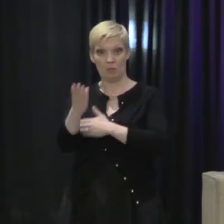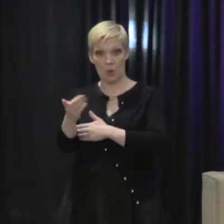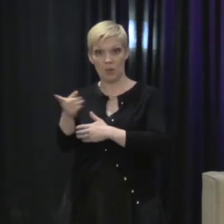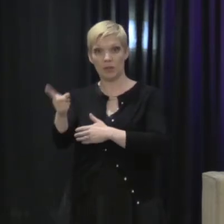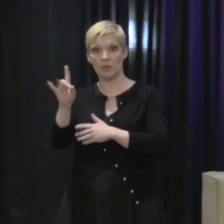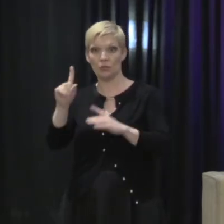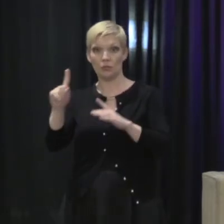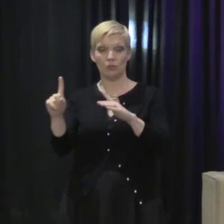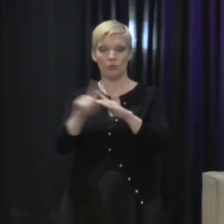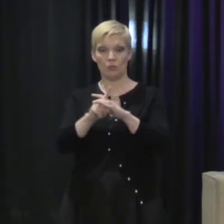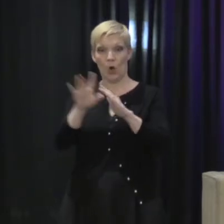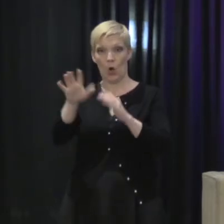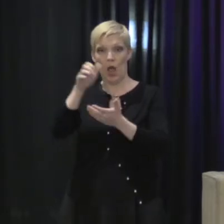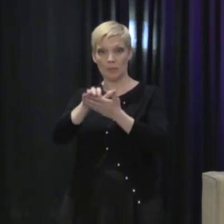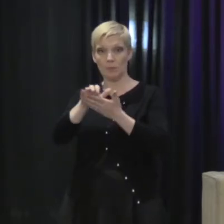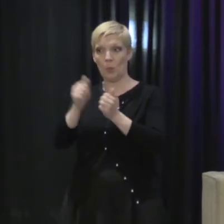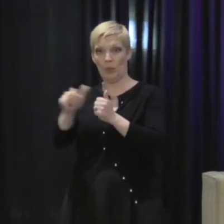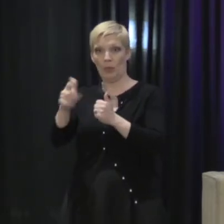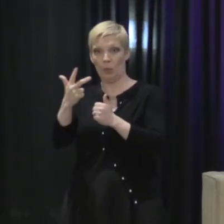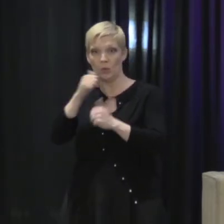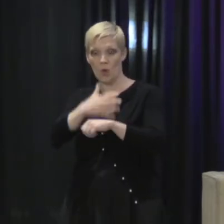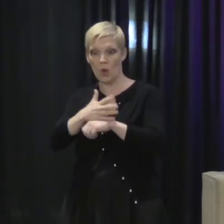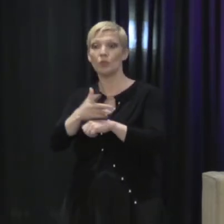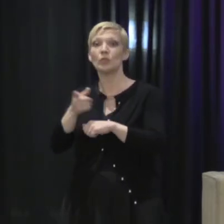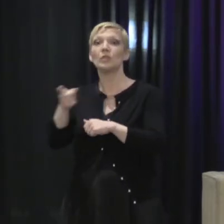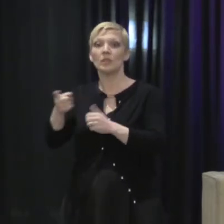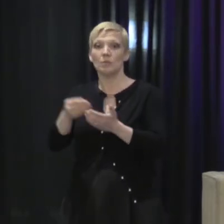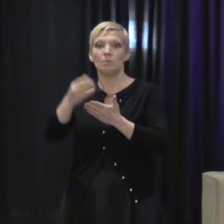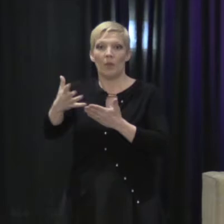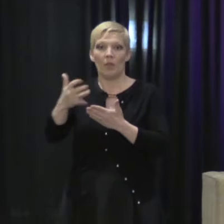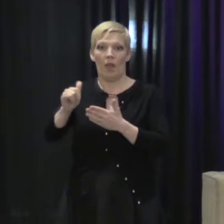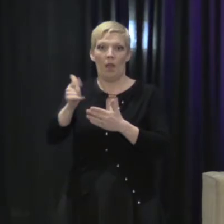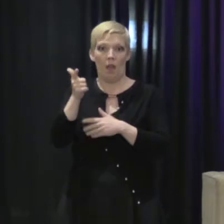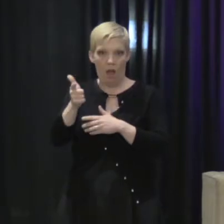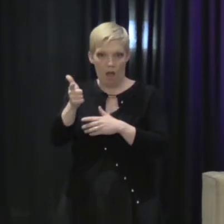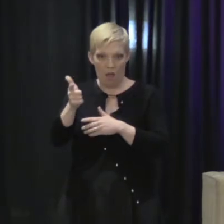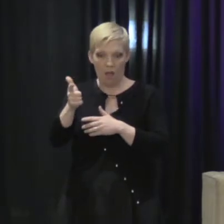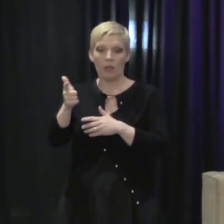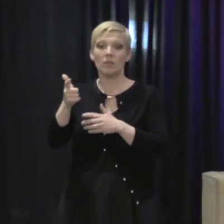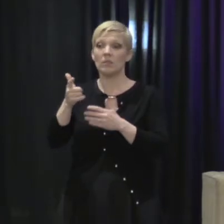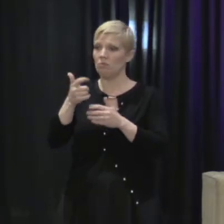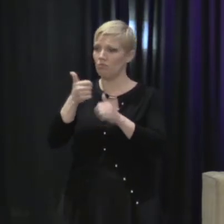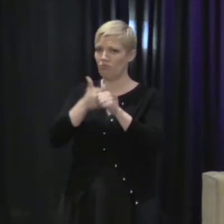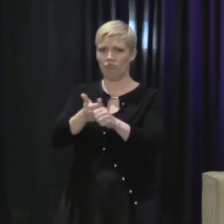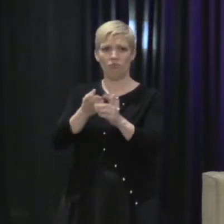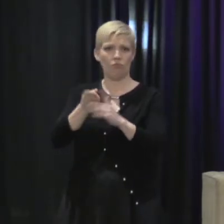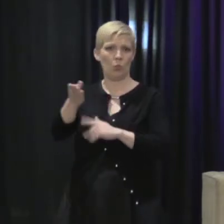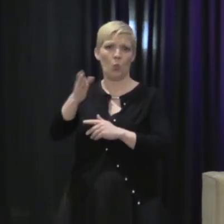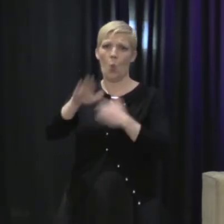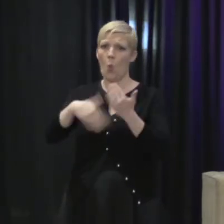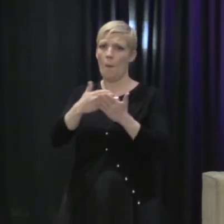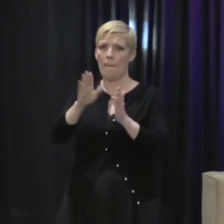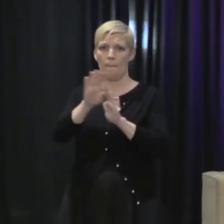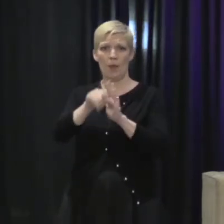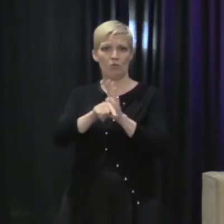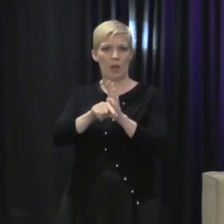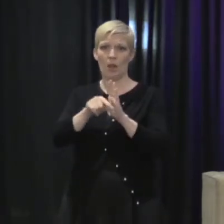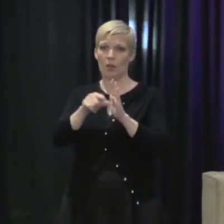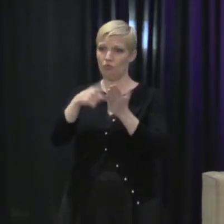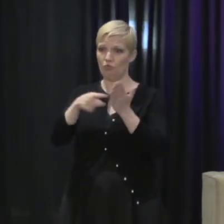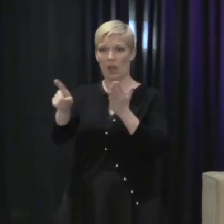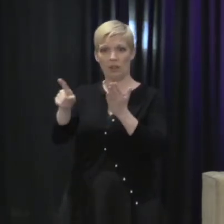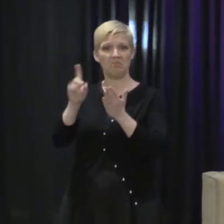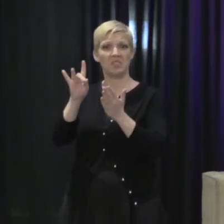showed up at the Castle Rock police station with a gun he purchased that evening, following through all of the FBI background checks that should have prohibited him